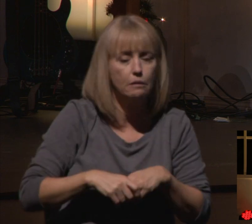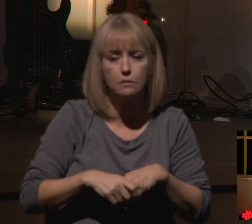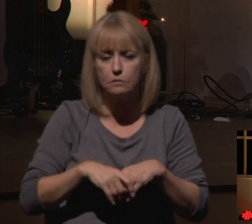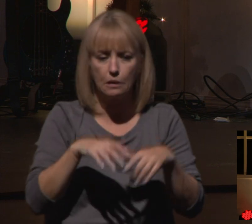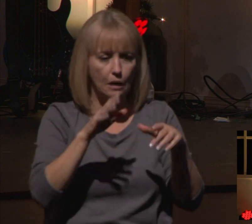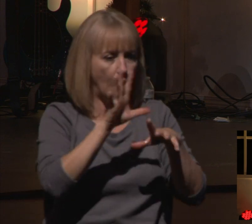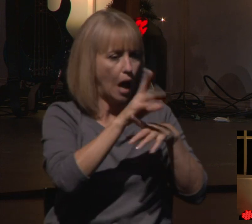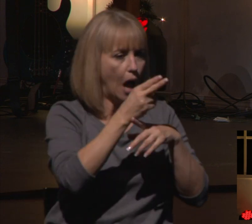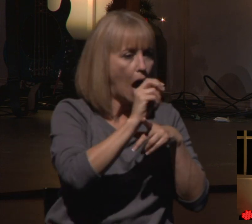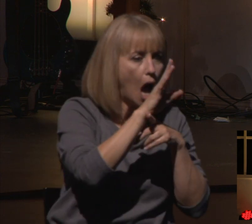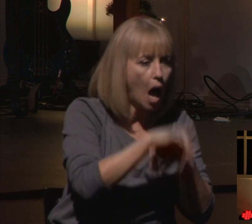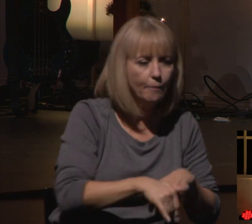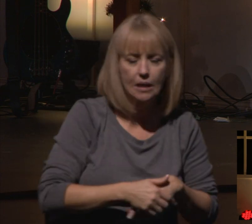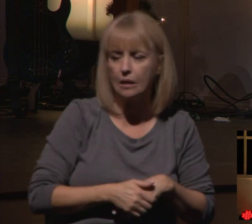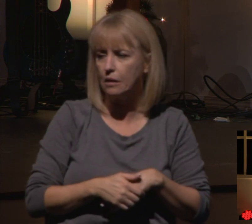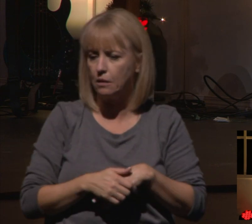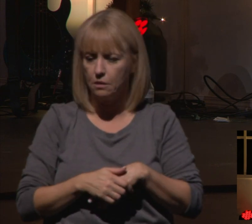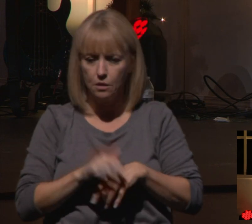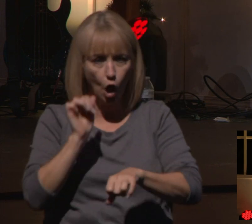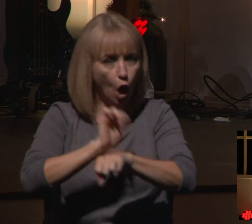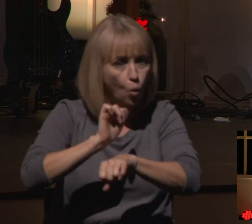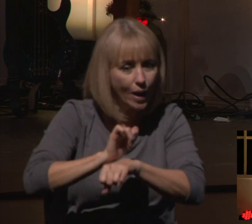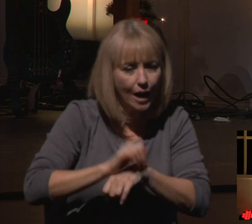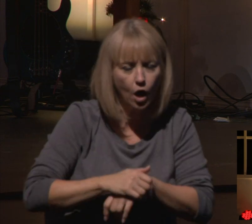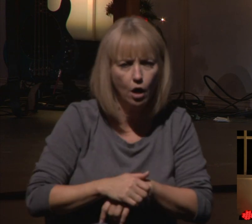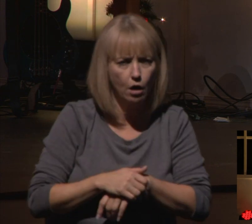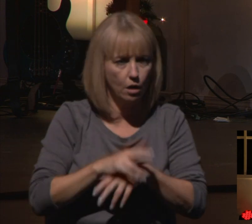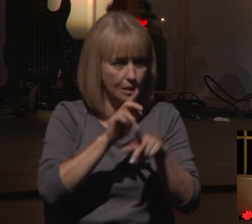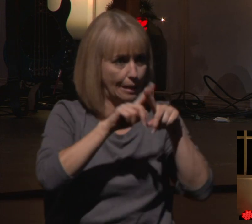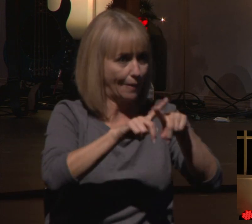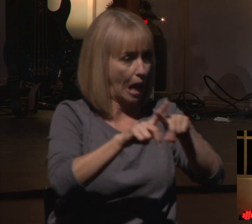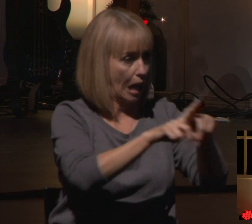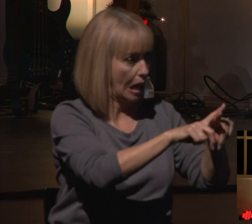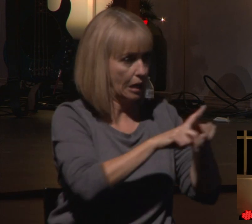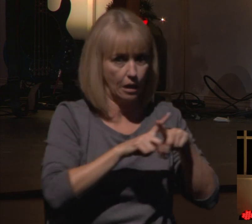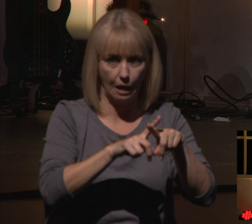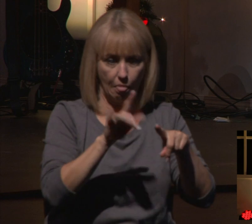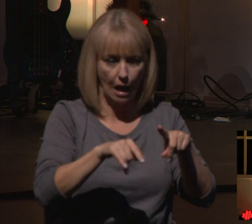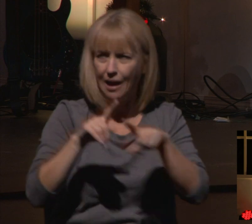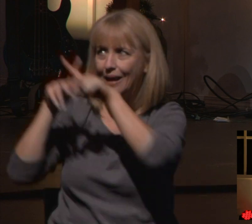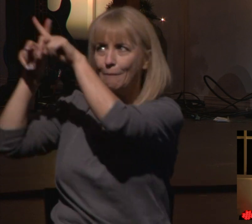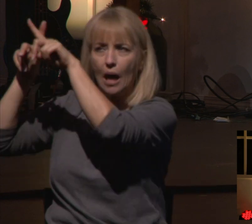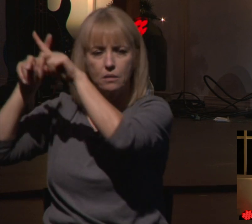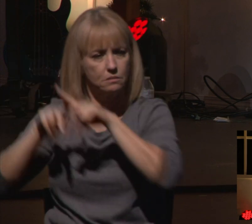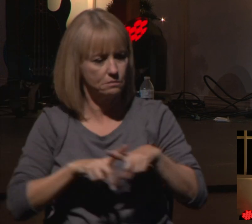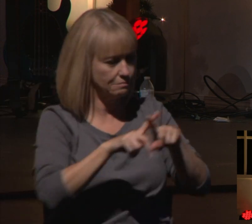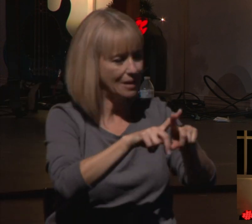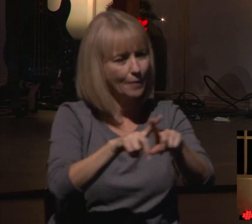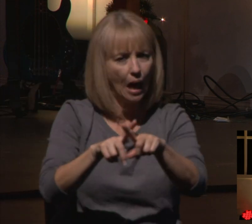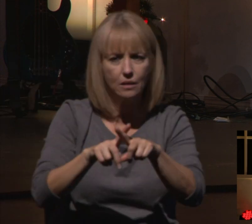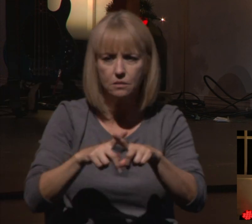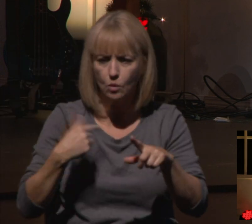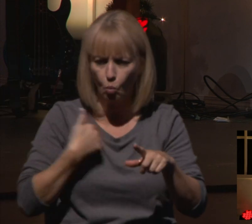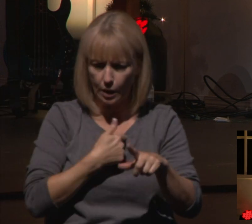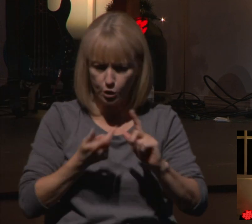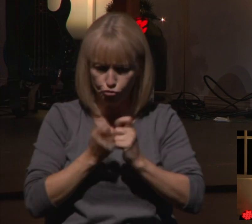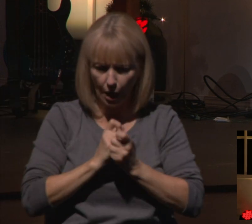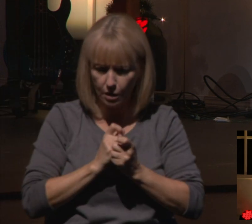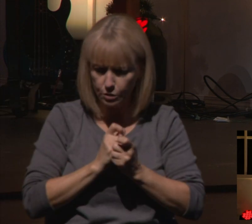whatever's reigning over us and we've distanced ourselves from the king of kings. But the thing is, I don't think you have to be a prophet to understand this.